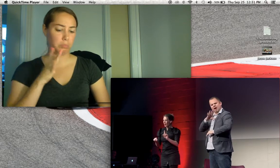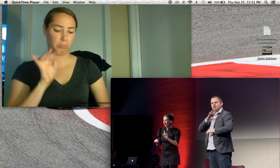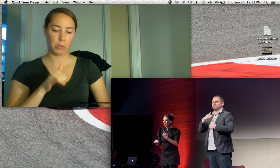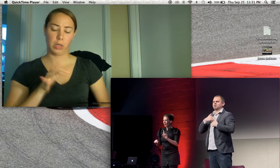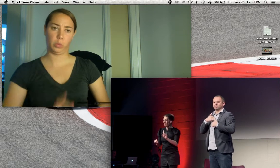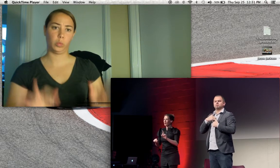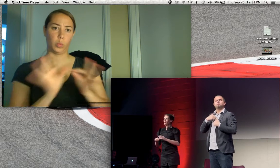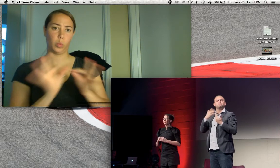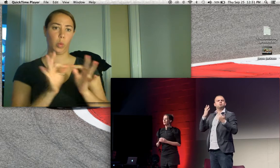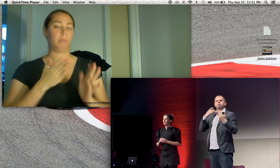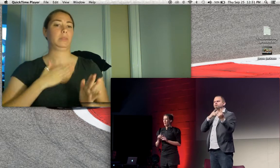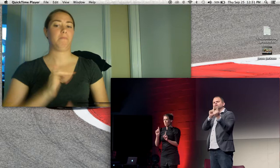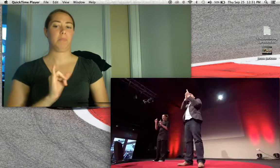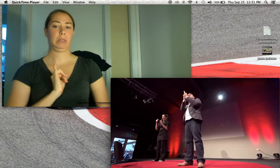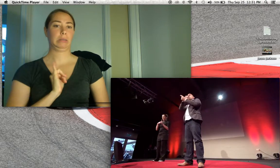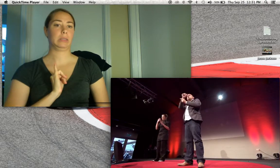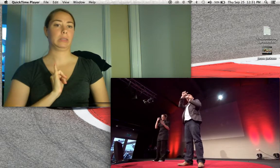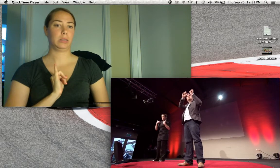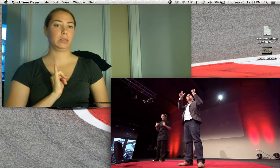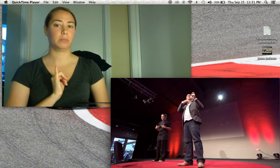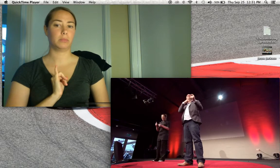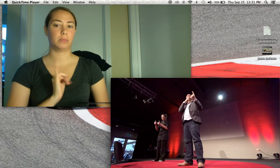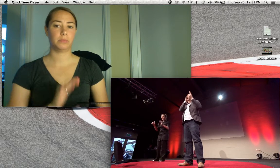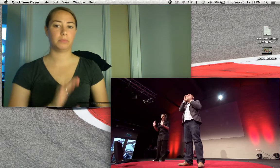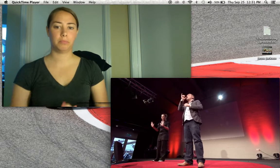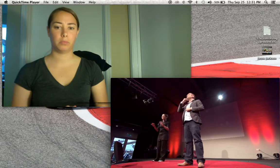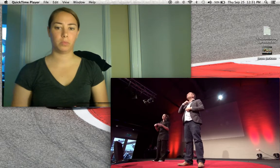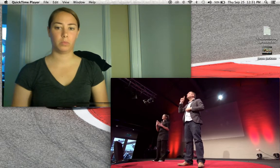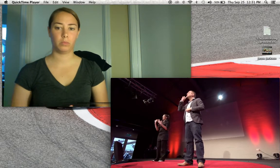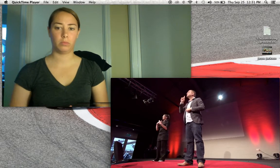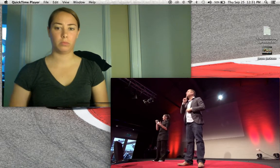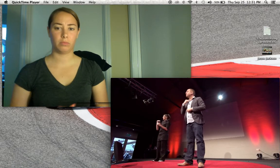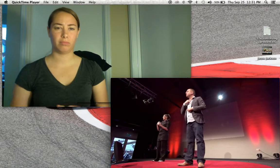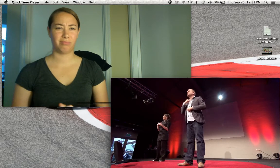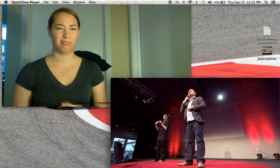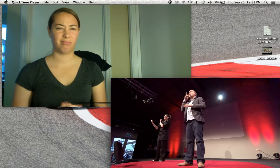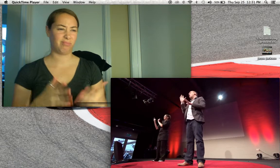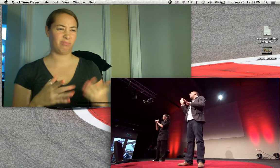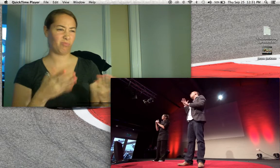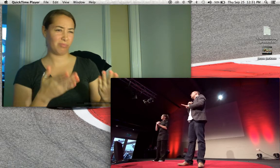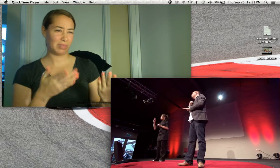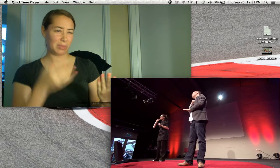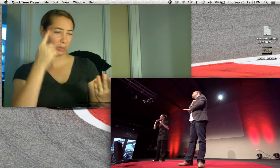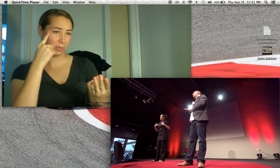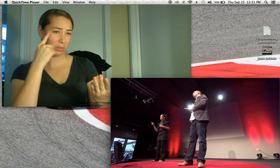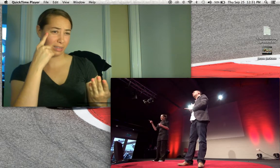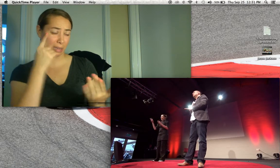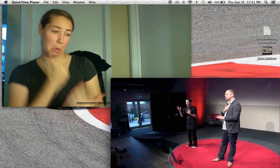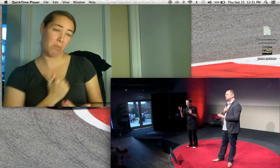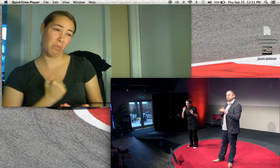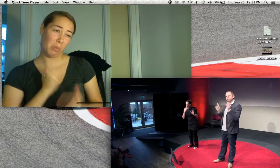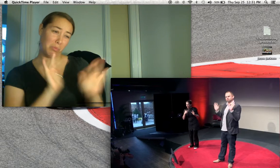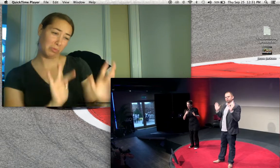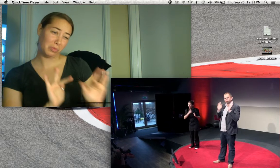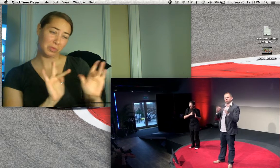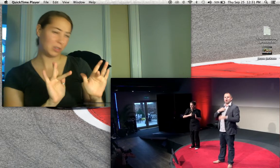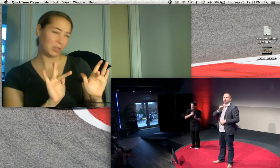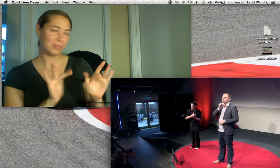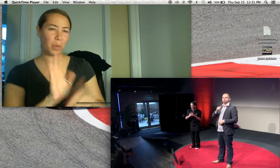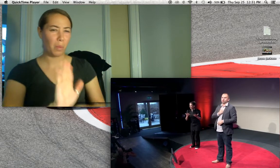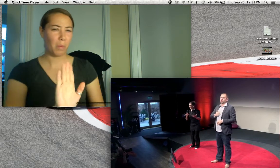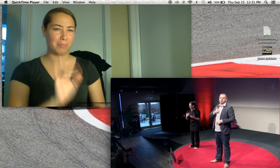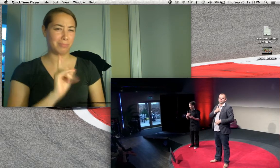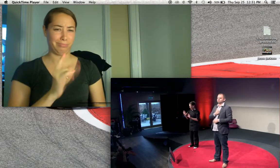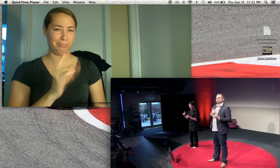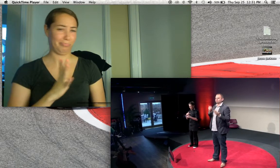And maybe you'll say, you're sorry that I'm deaf, but don't be shocked. I'm fine. Most of the time,